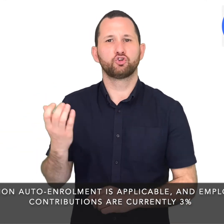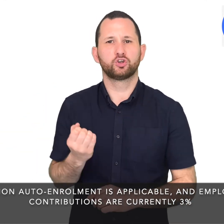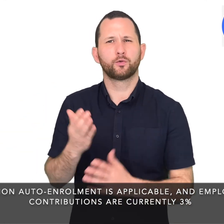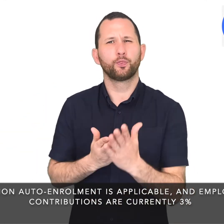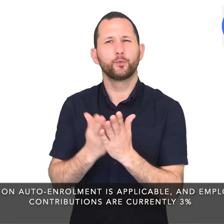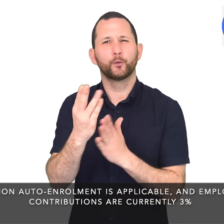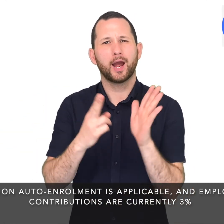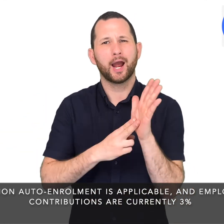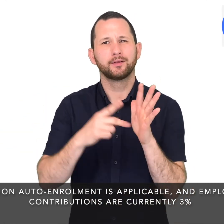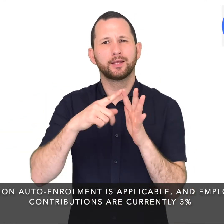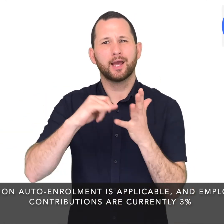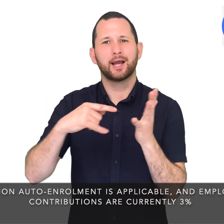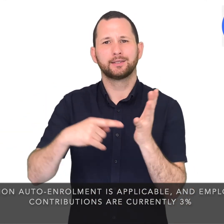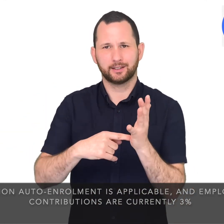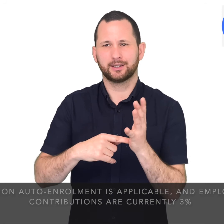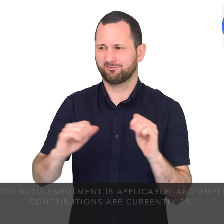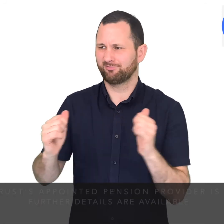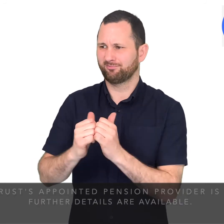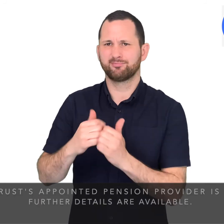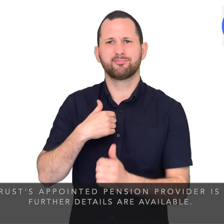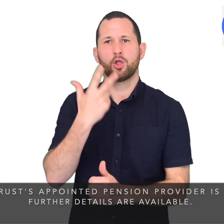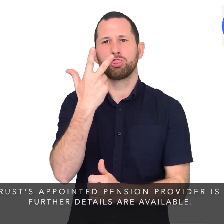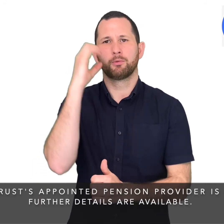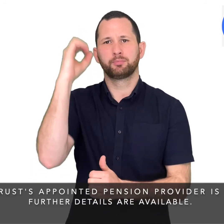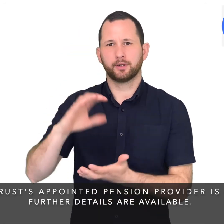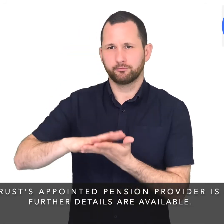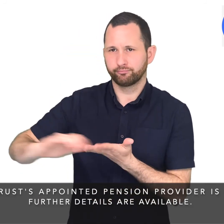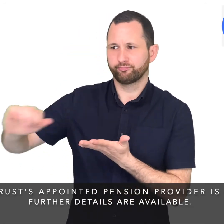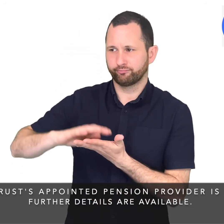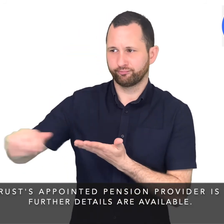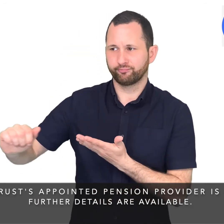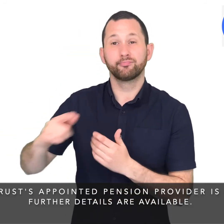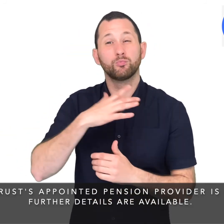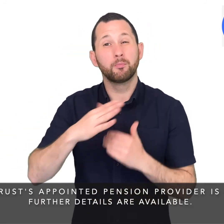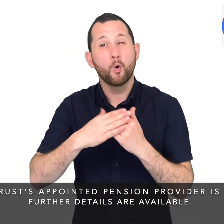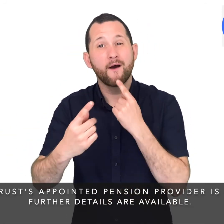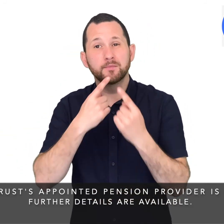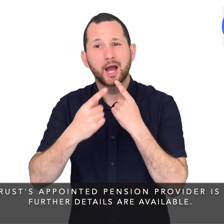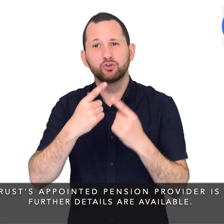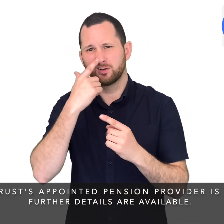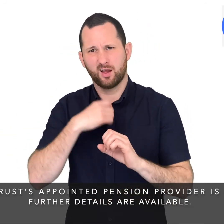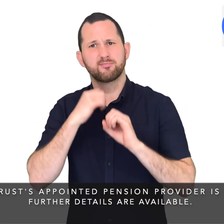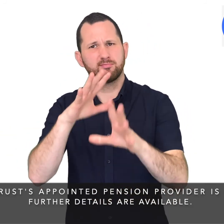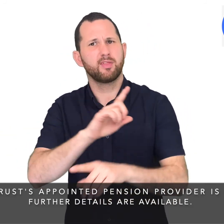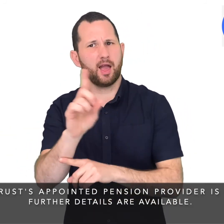contributions are currently 3%. The Trust's appointed pension provider is NEST. Further details are